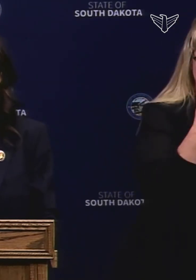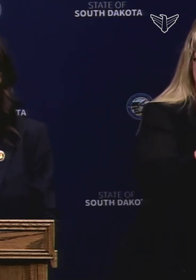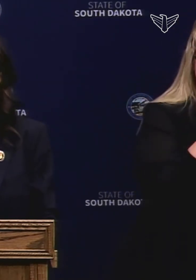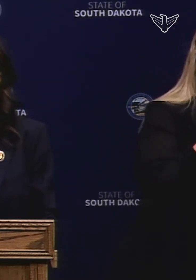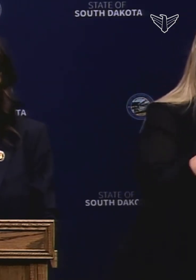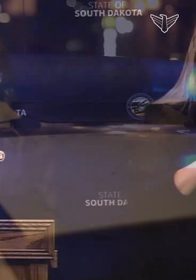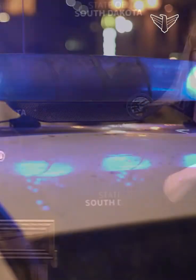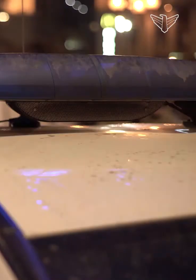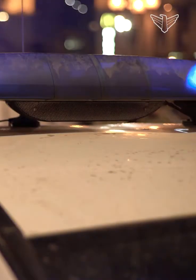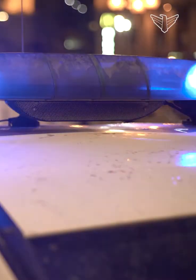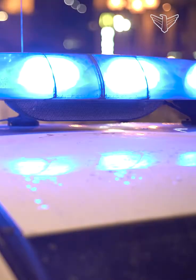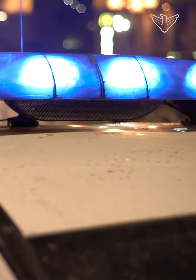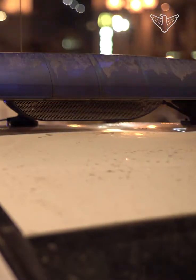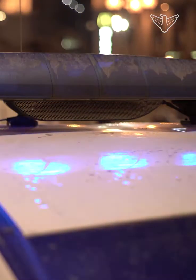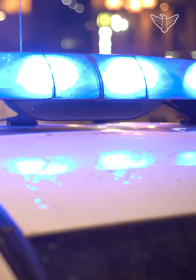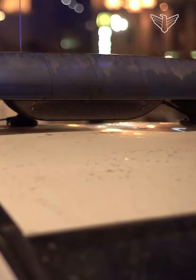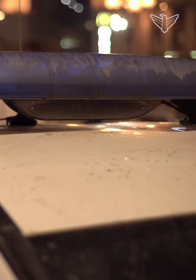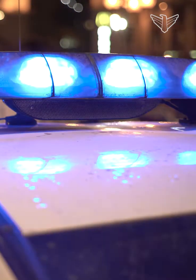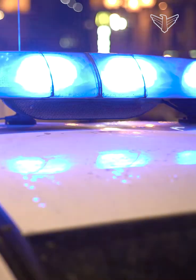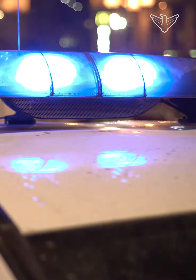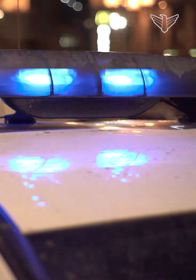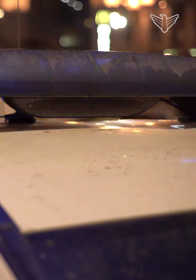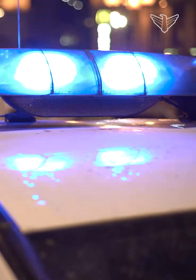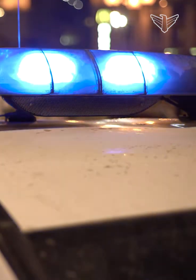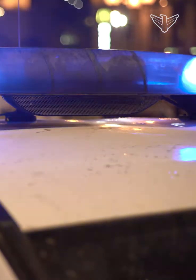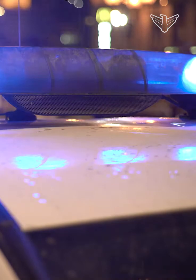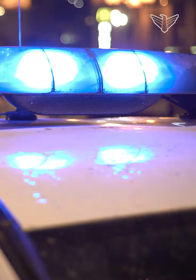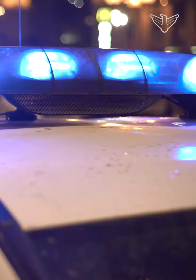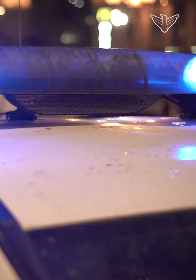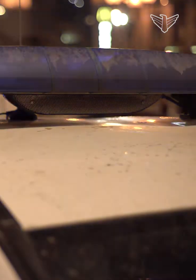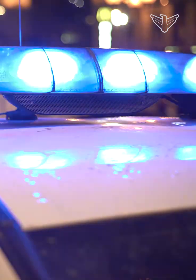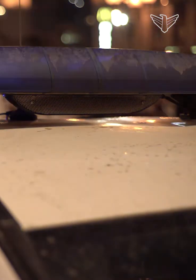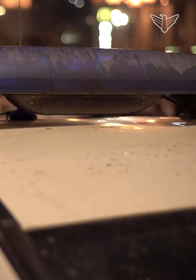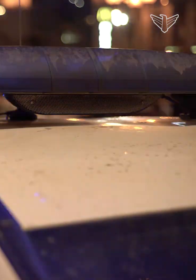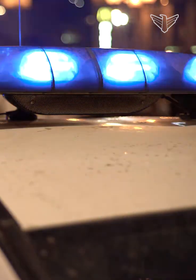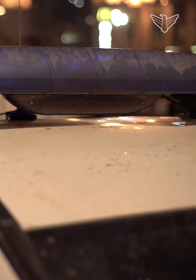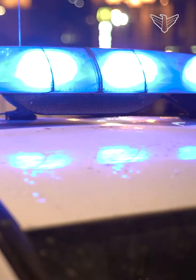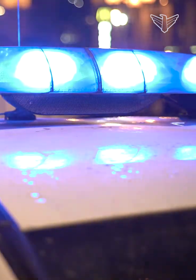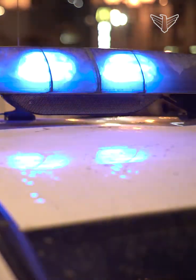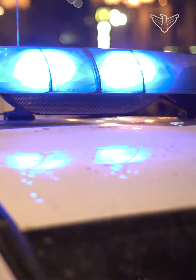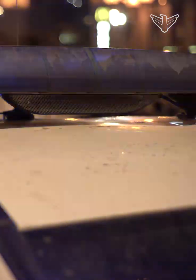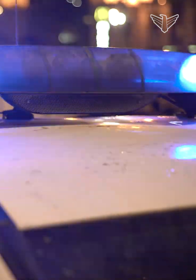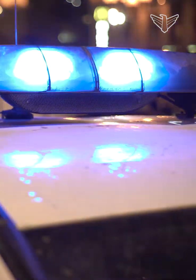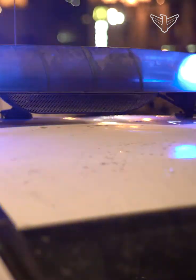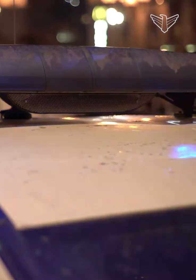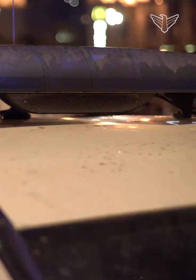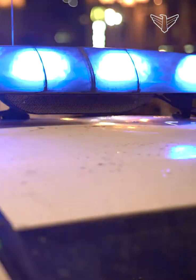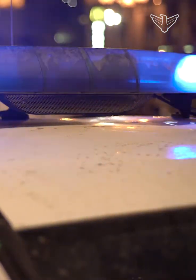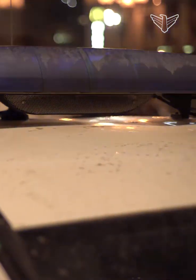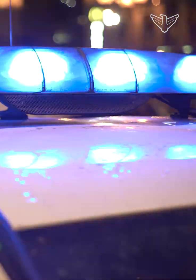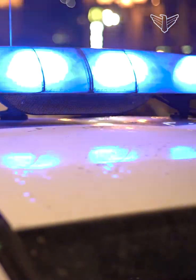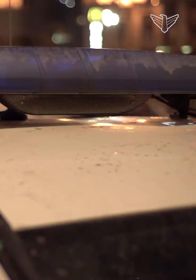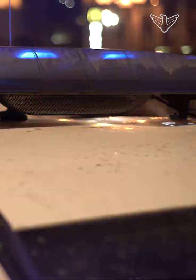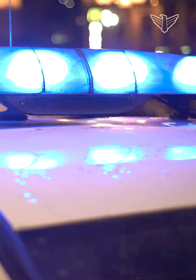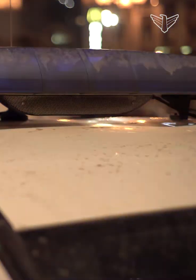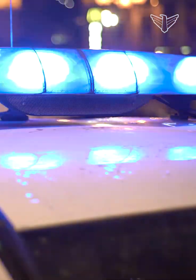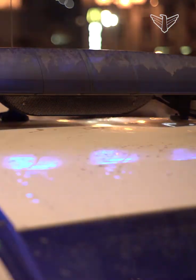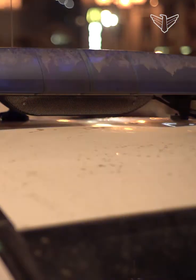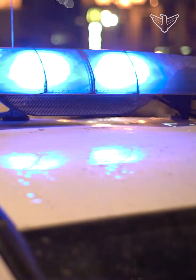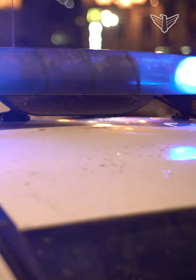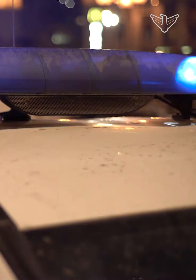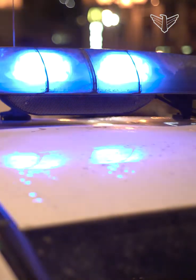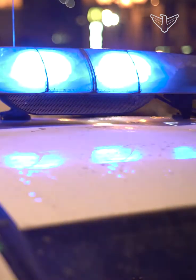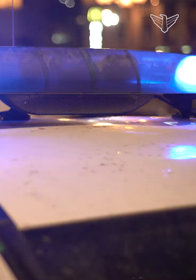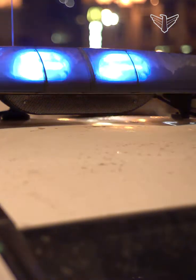Noem also says civil asset forfeiture laws may need reform. Those laws allow police officers to seize property believed to have been